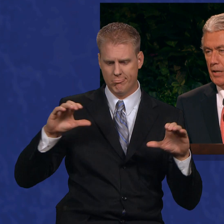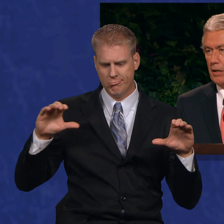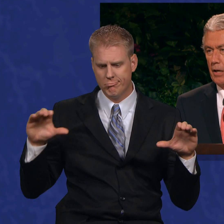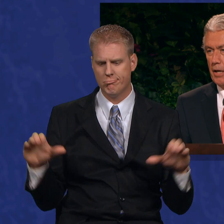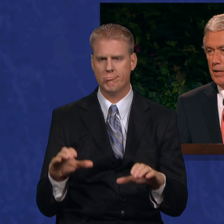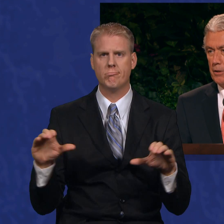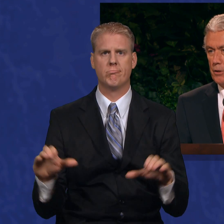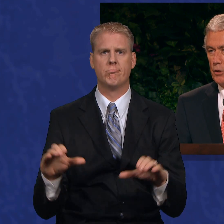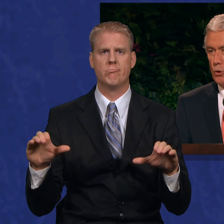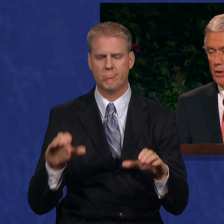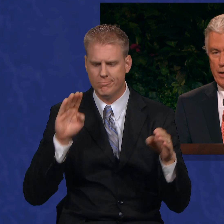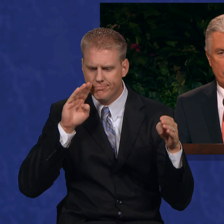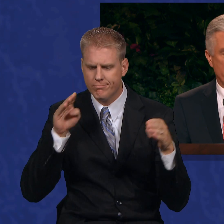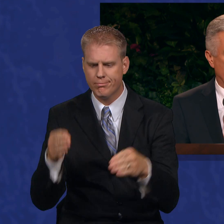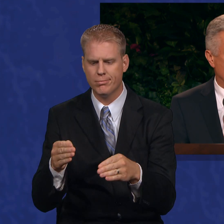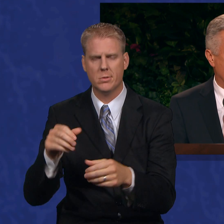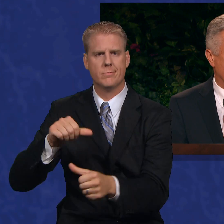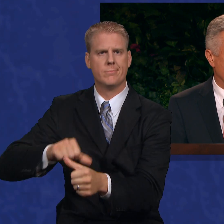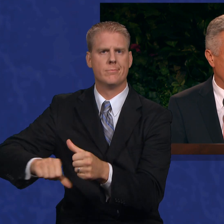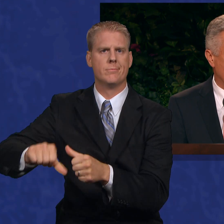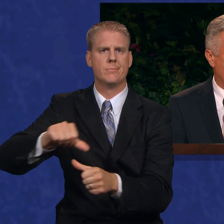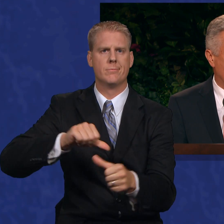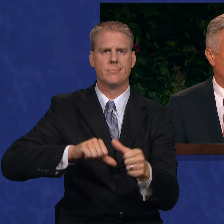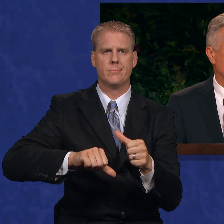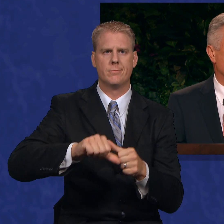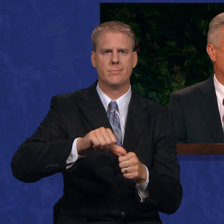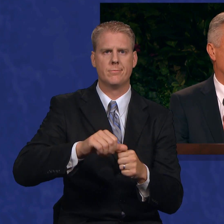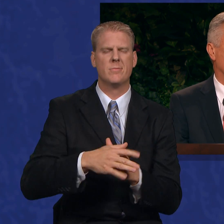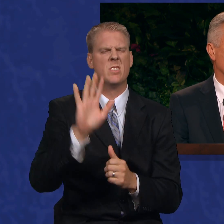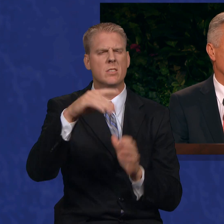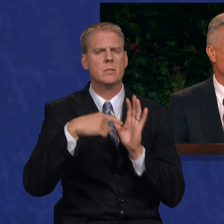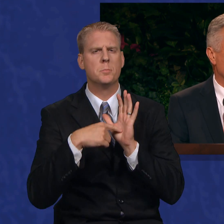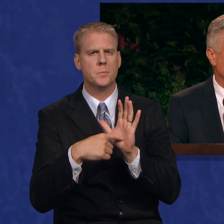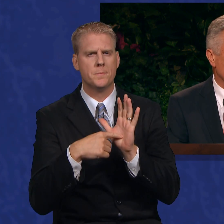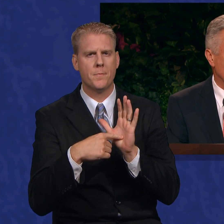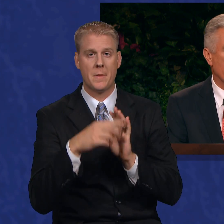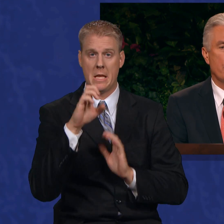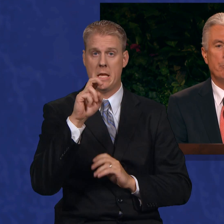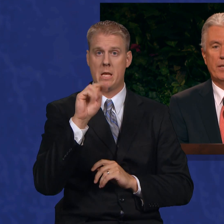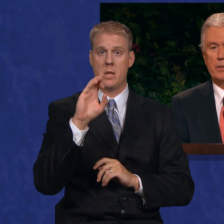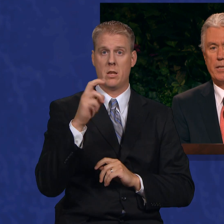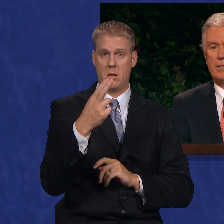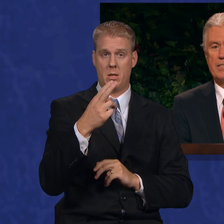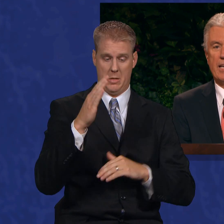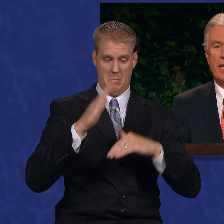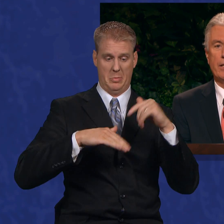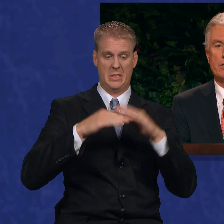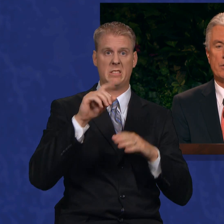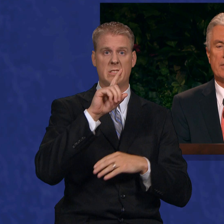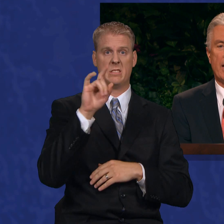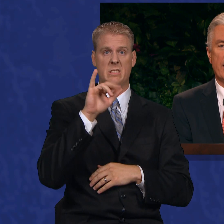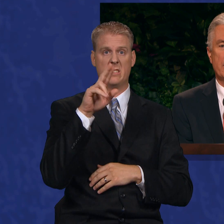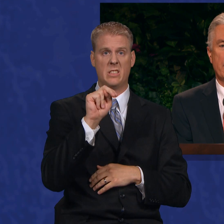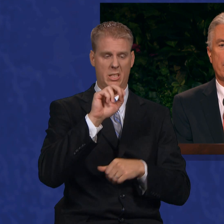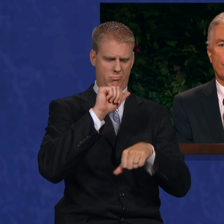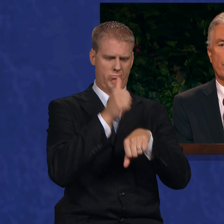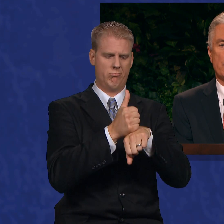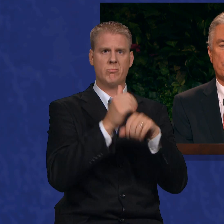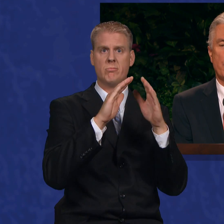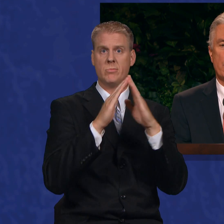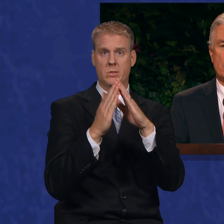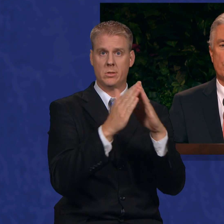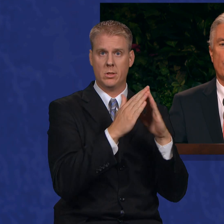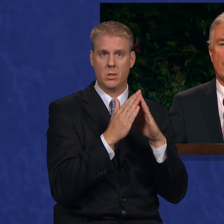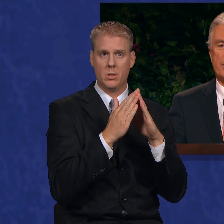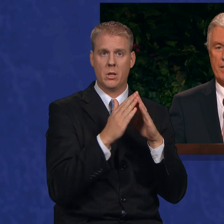inclined toward our fellow man. For example, Enoch built a science society through